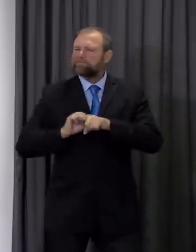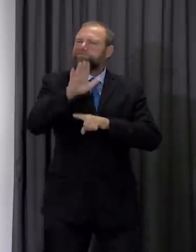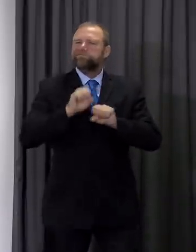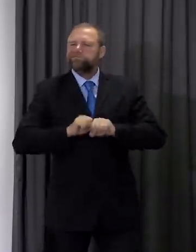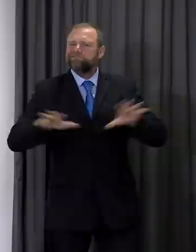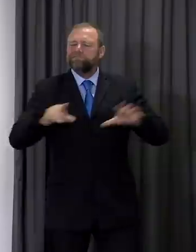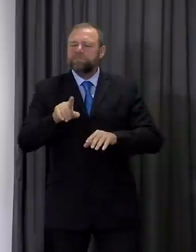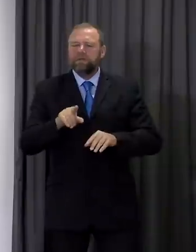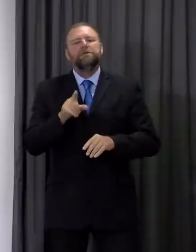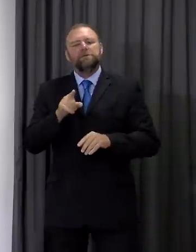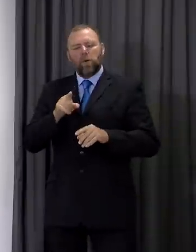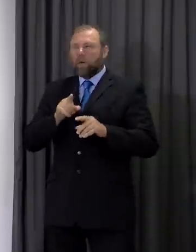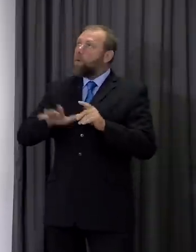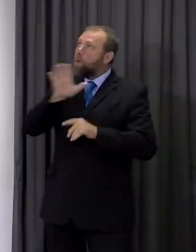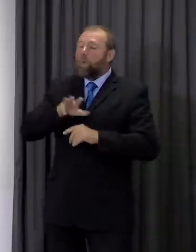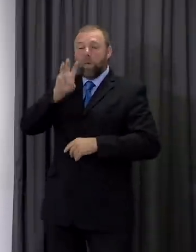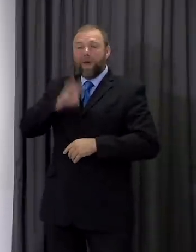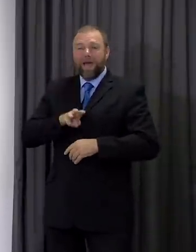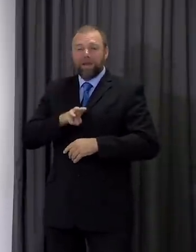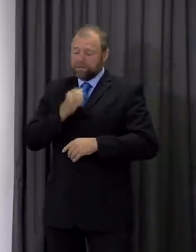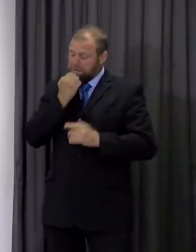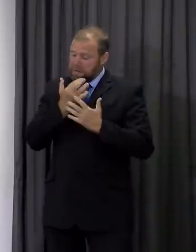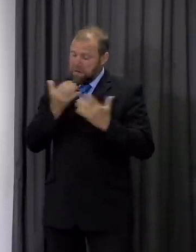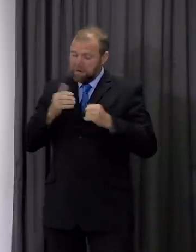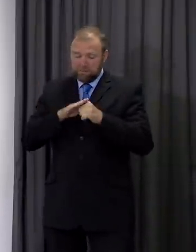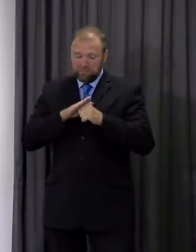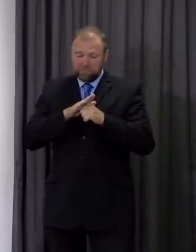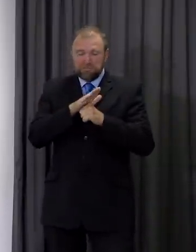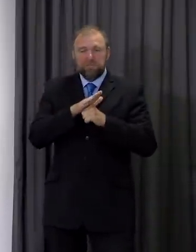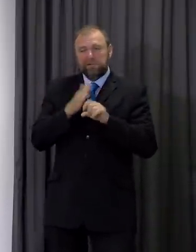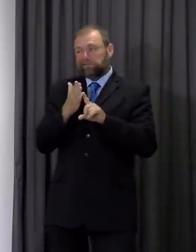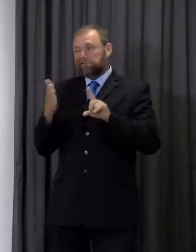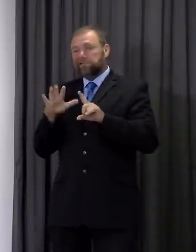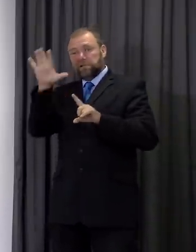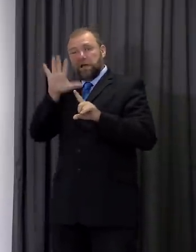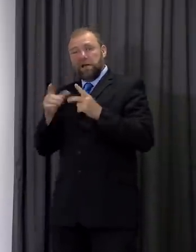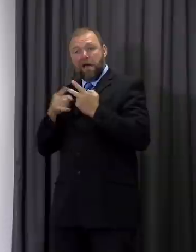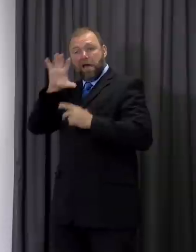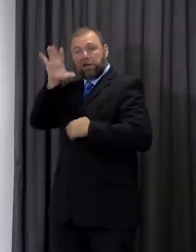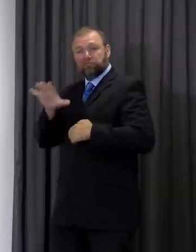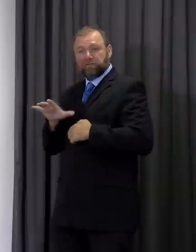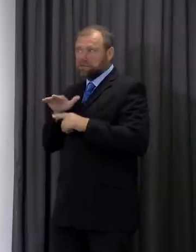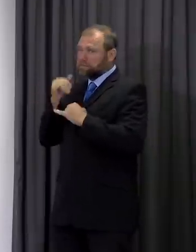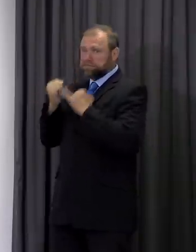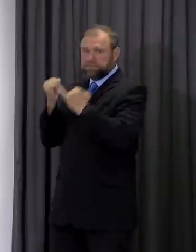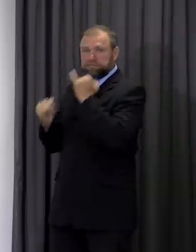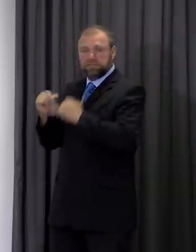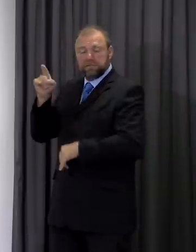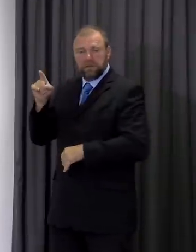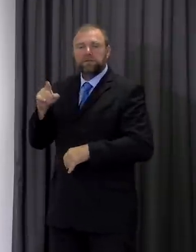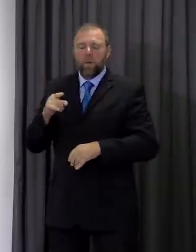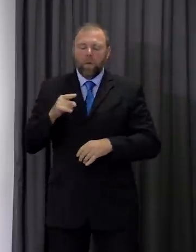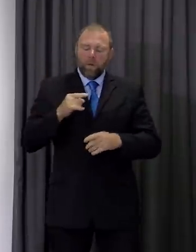Wales and we are seeing a deteriorating position beyond our borders. The latest advice from the Welsh Government Technical